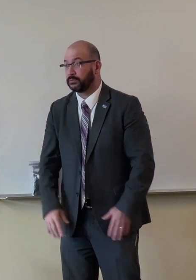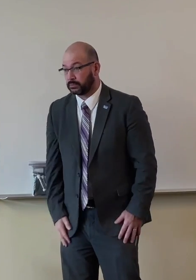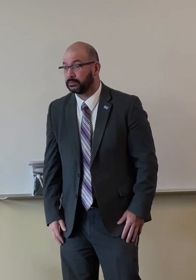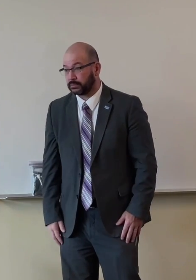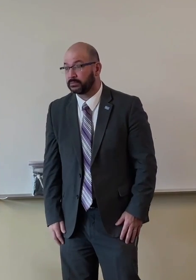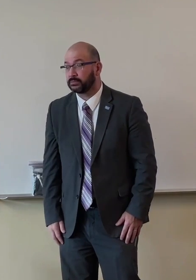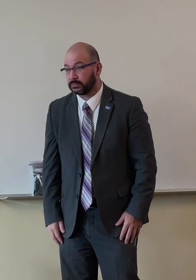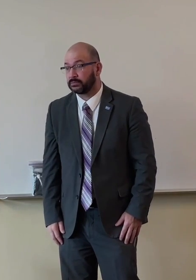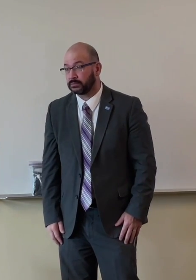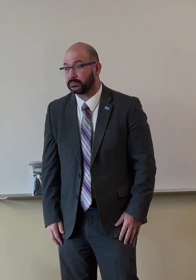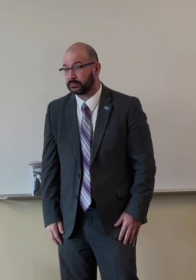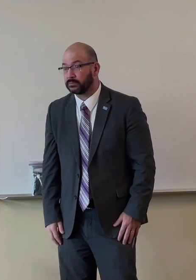Sacred. Holy.